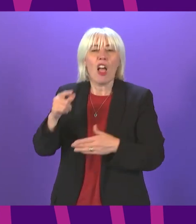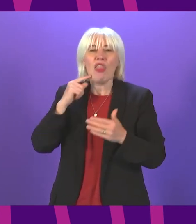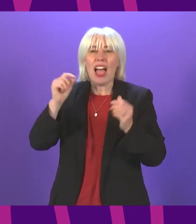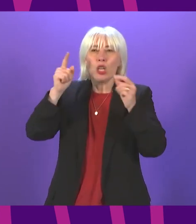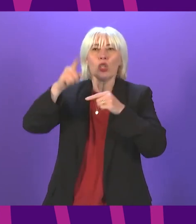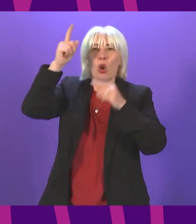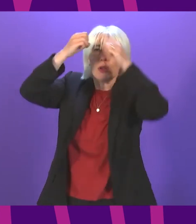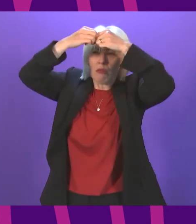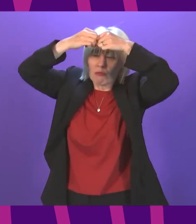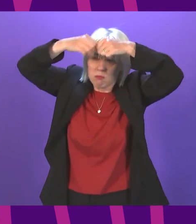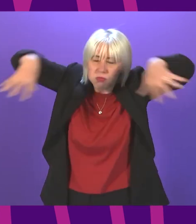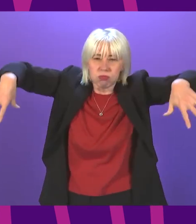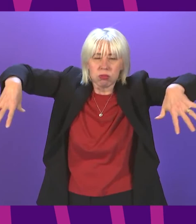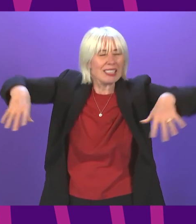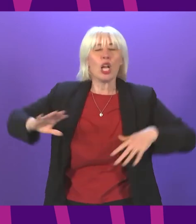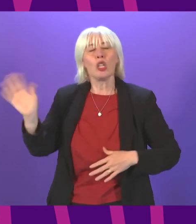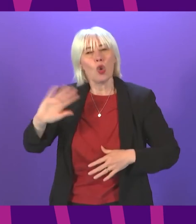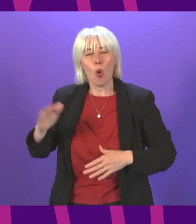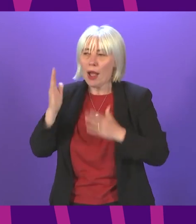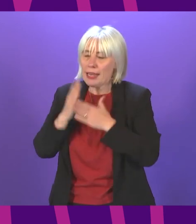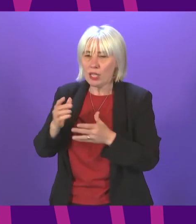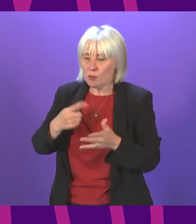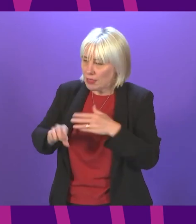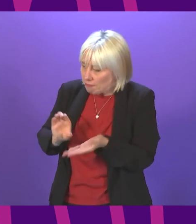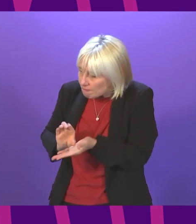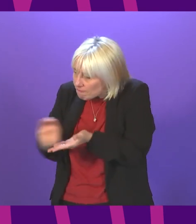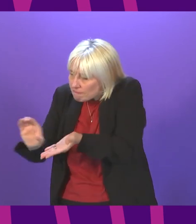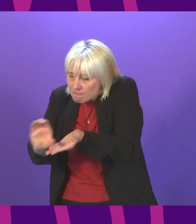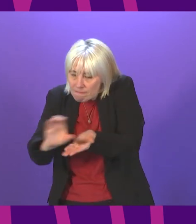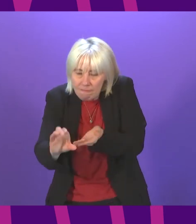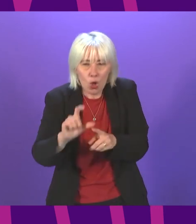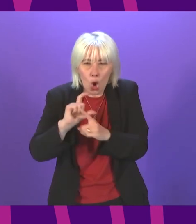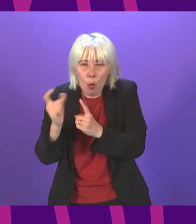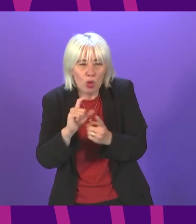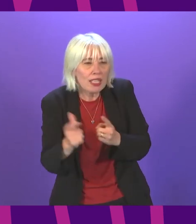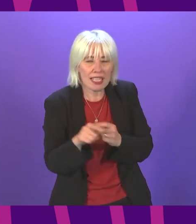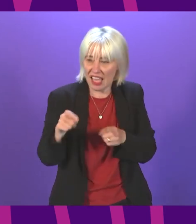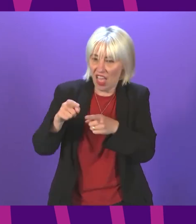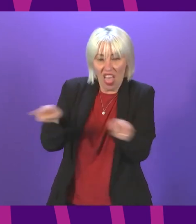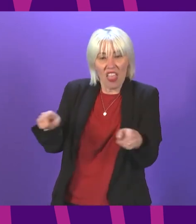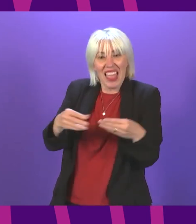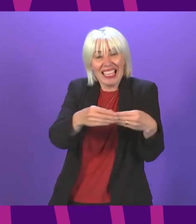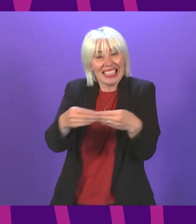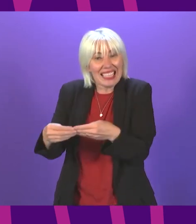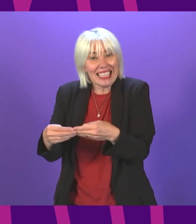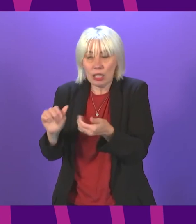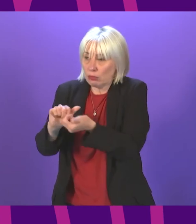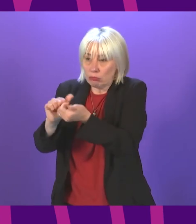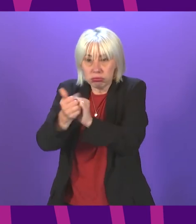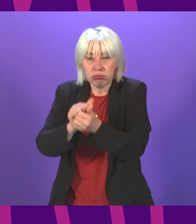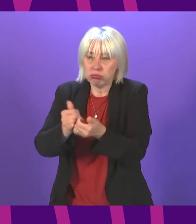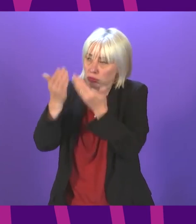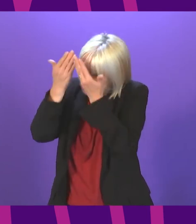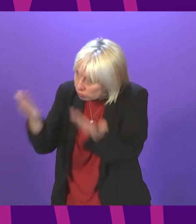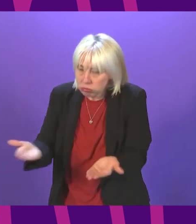-down plan for our country it needs to be investment in our communities led by our communities a partnership of respect